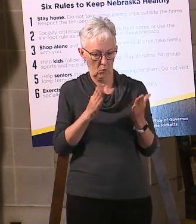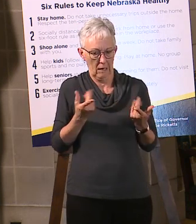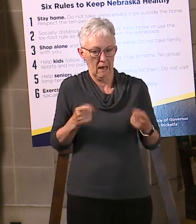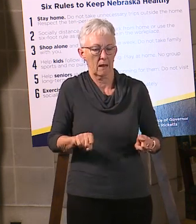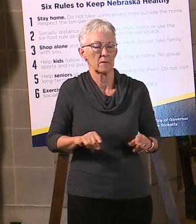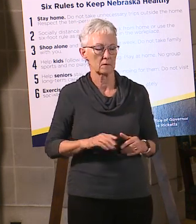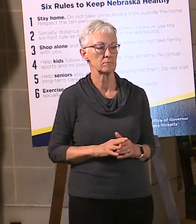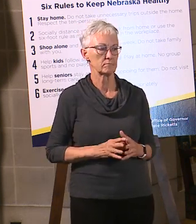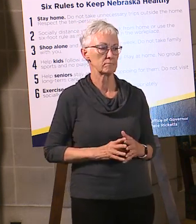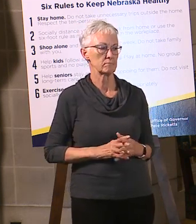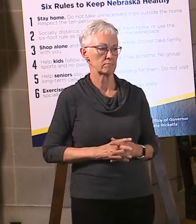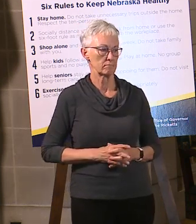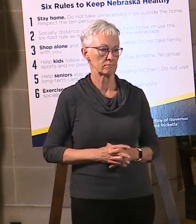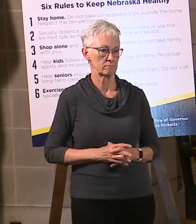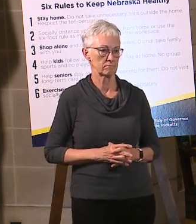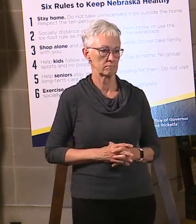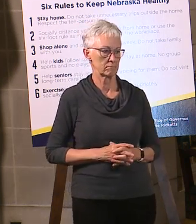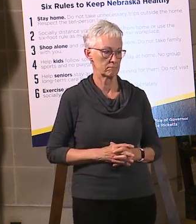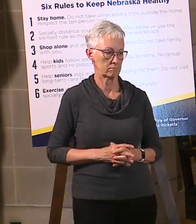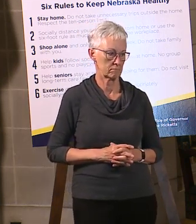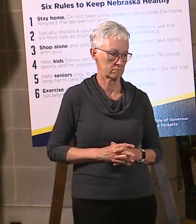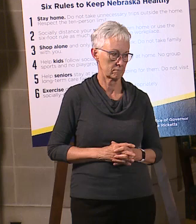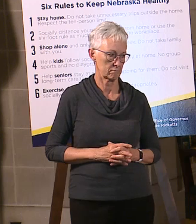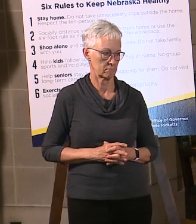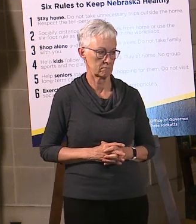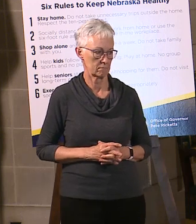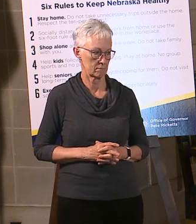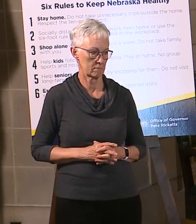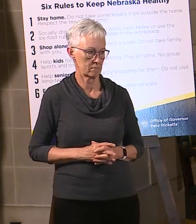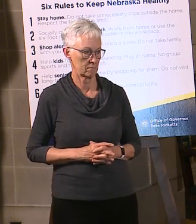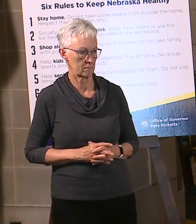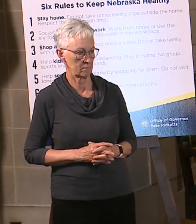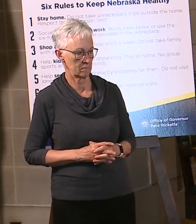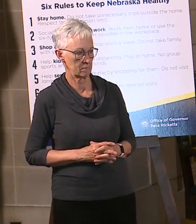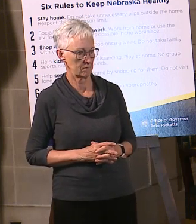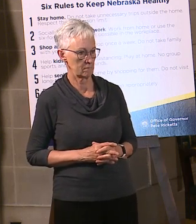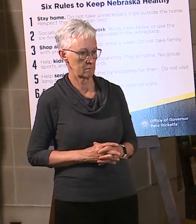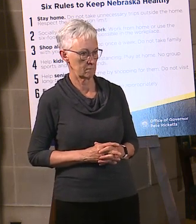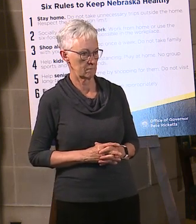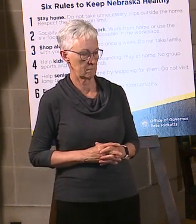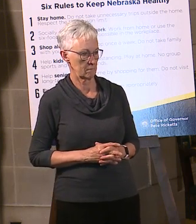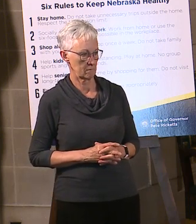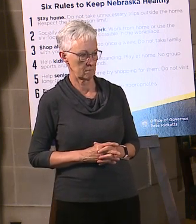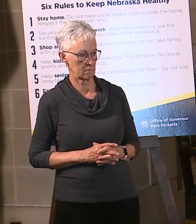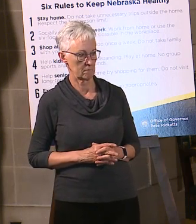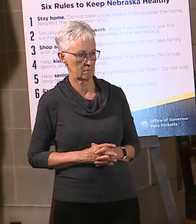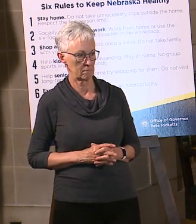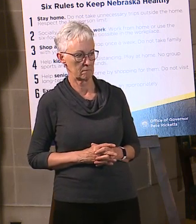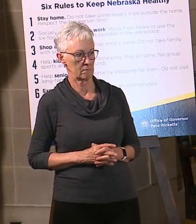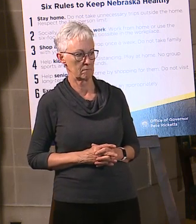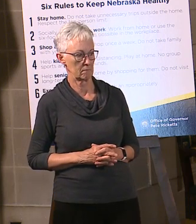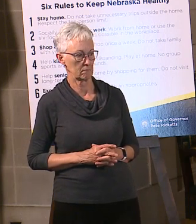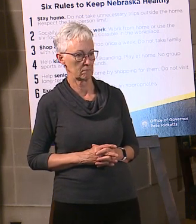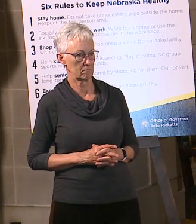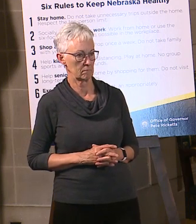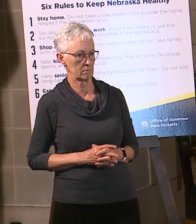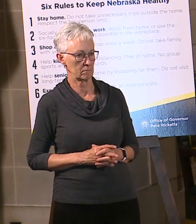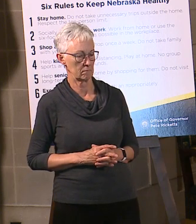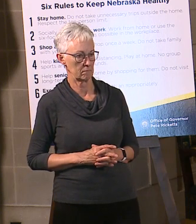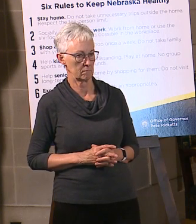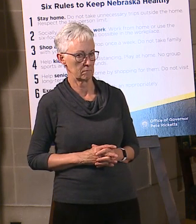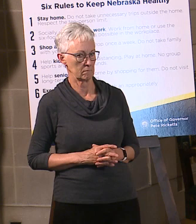restrictions will be loosening. Sarah Kirkley with NTV has two questions. One is, how long can people